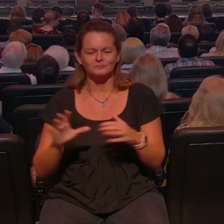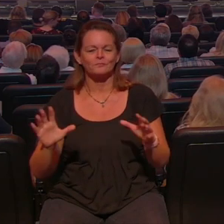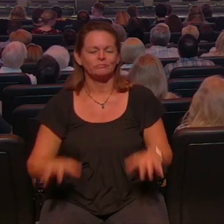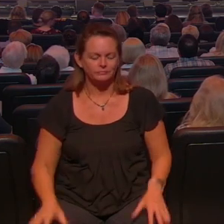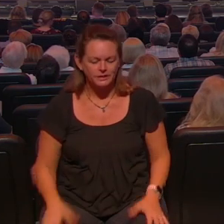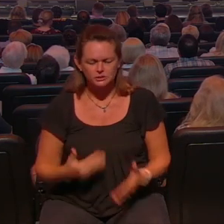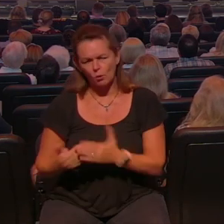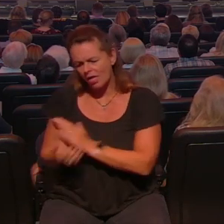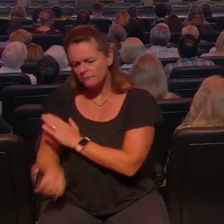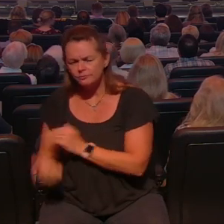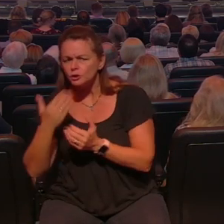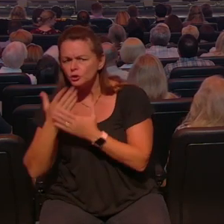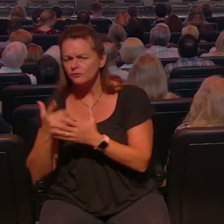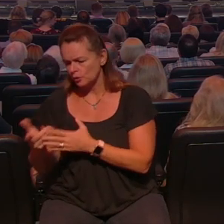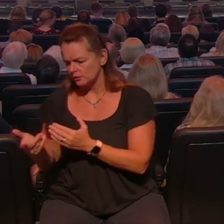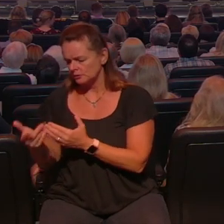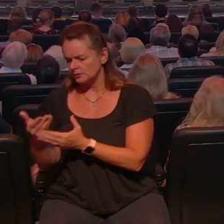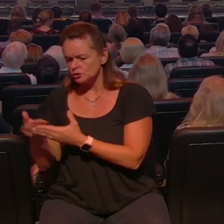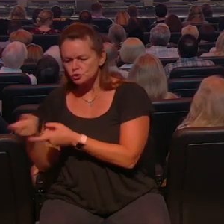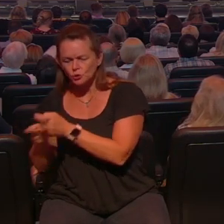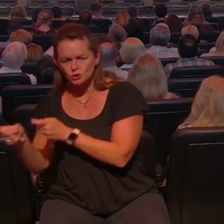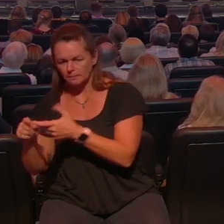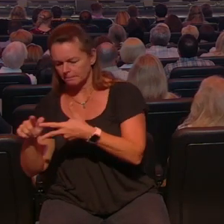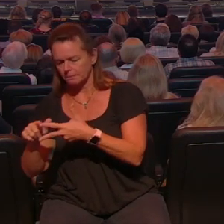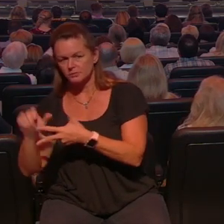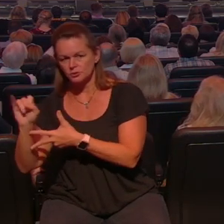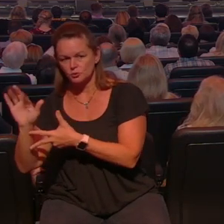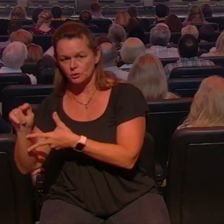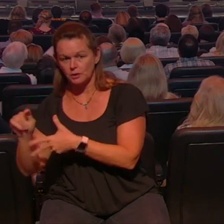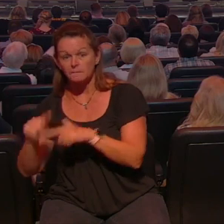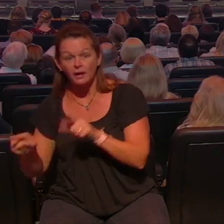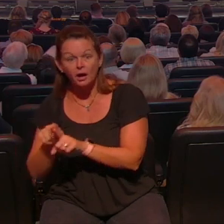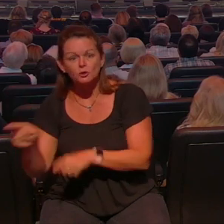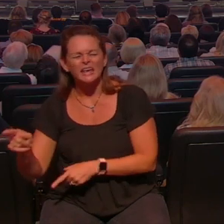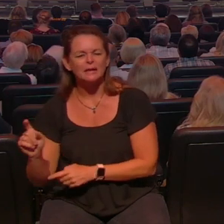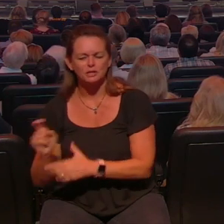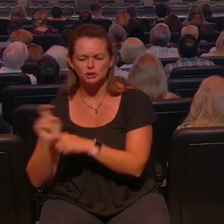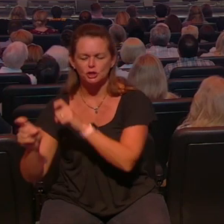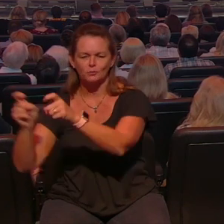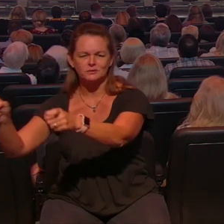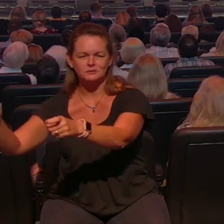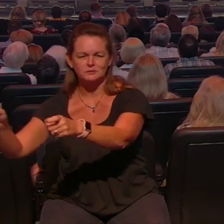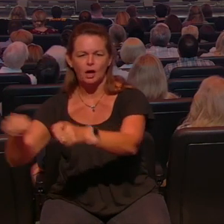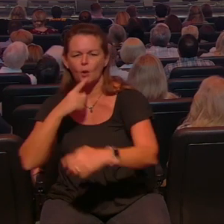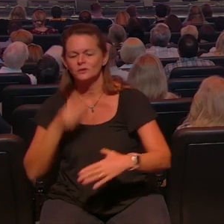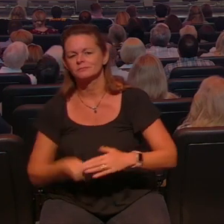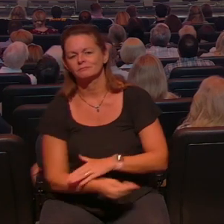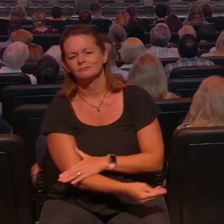stewardship thing what I didn't know was he was generous because he always did it in secret and I didn't know about